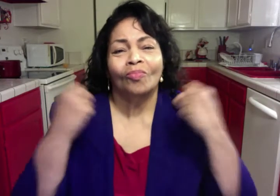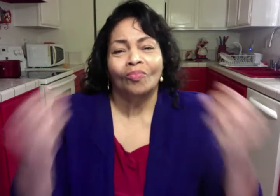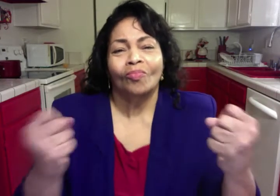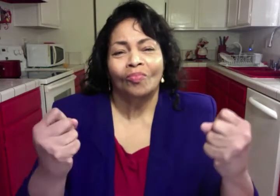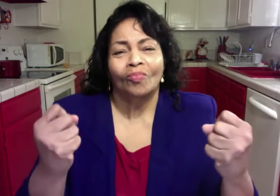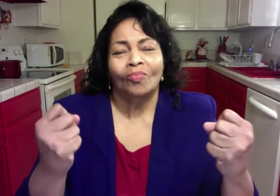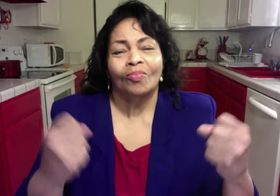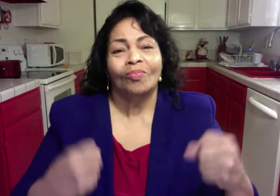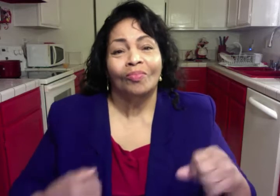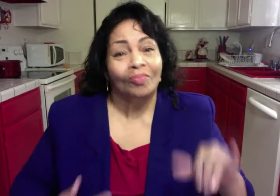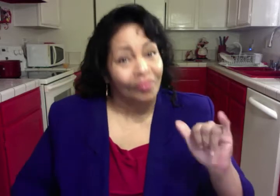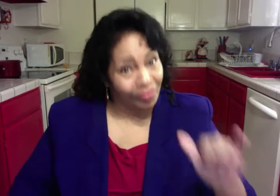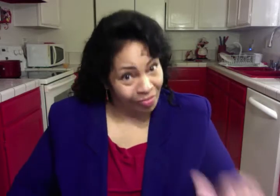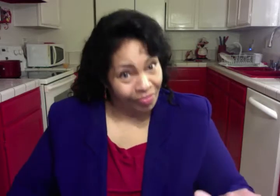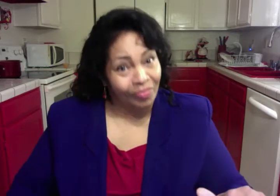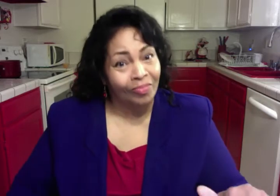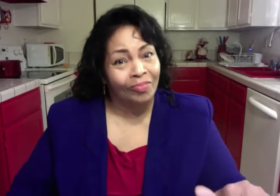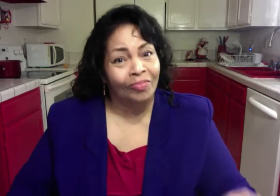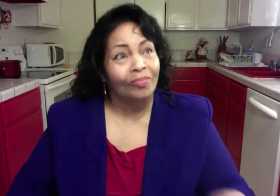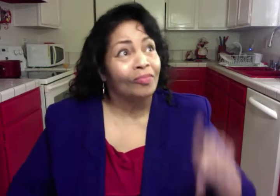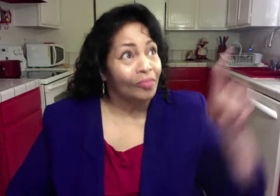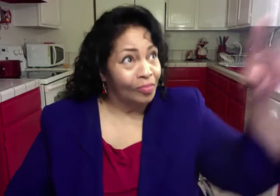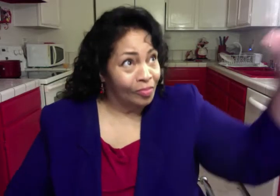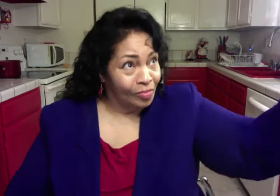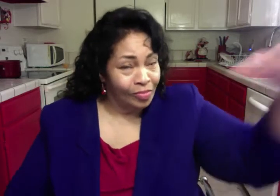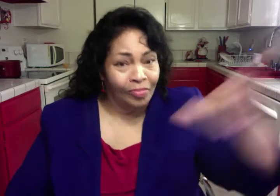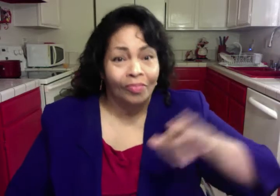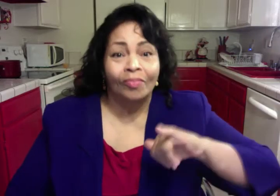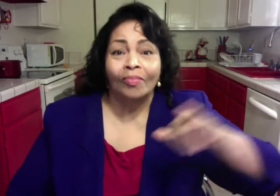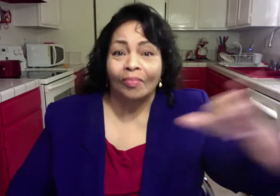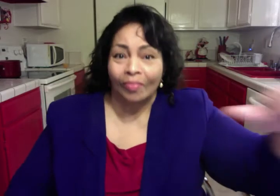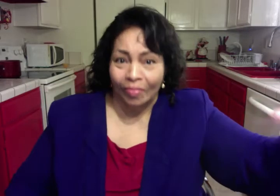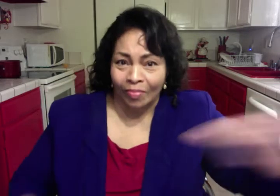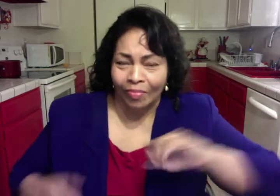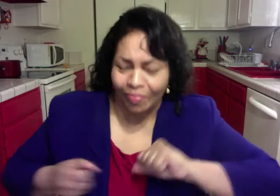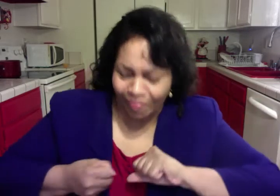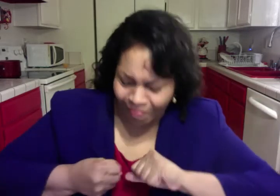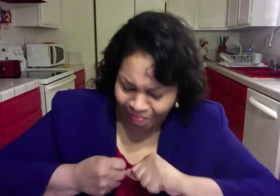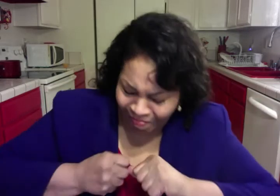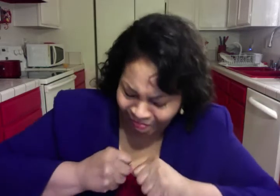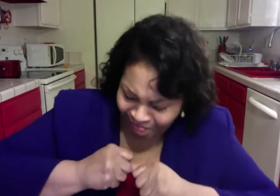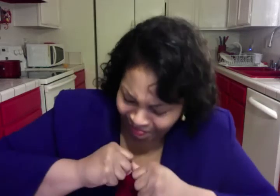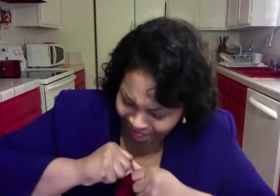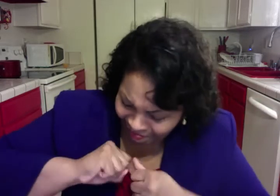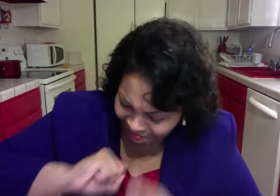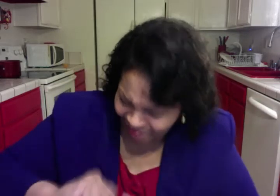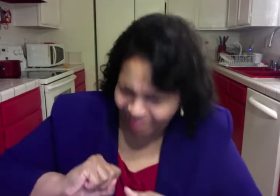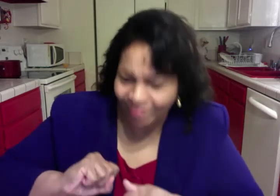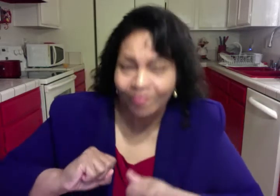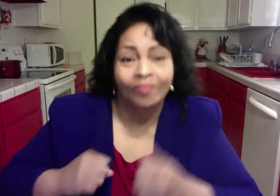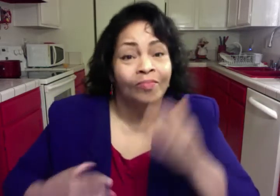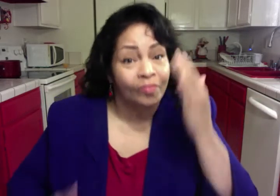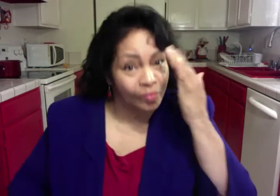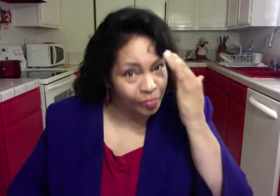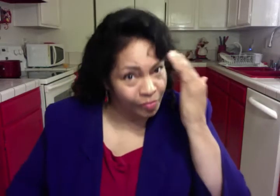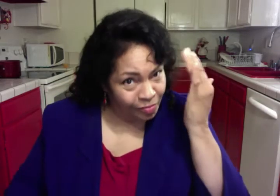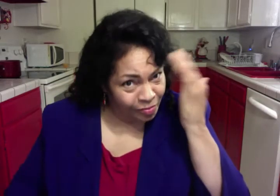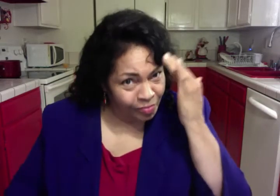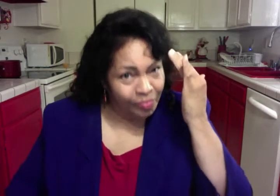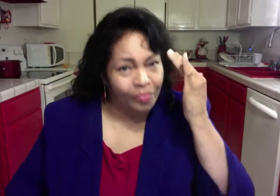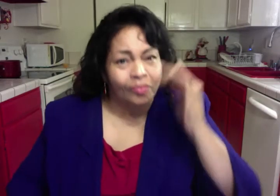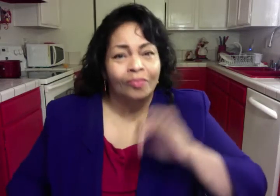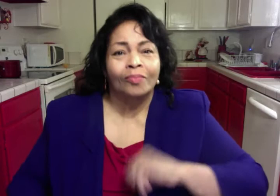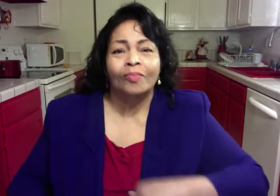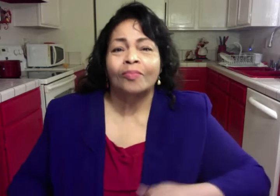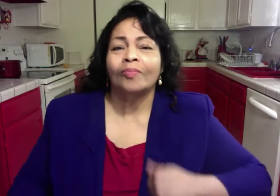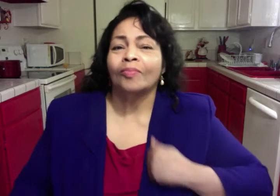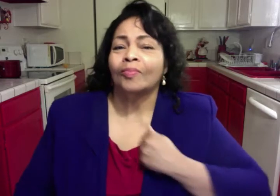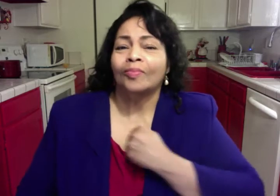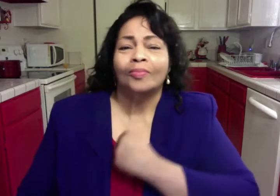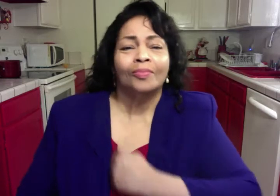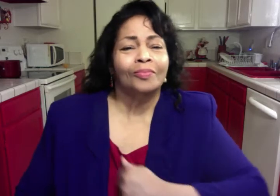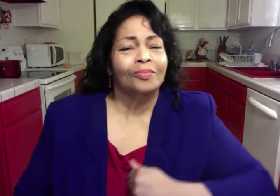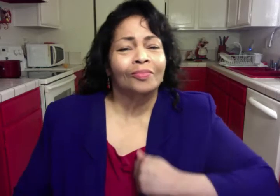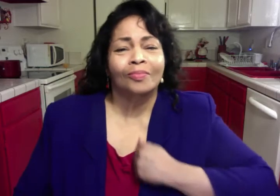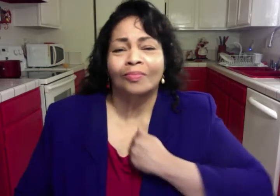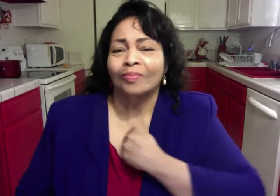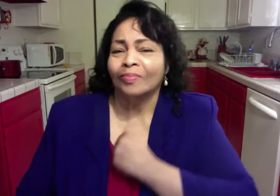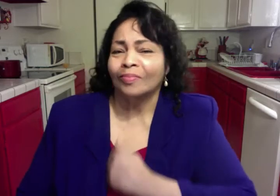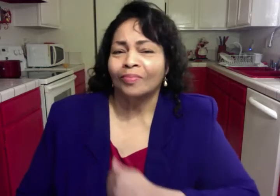For he took the scars And he knows the sorrow